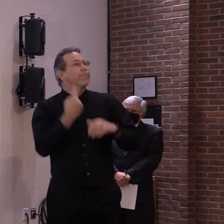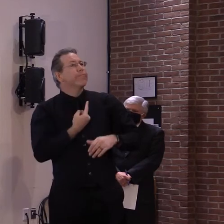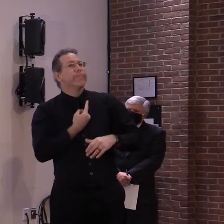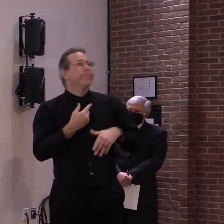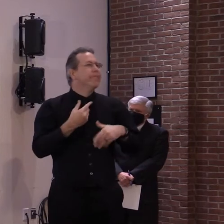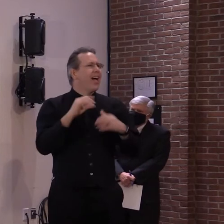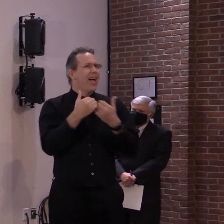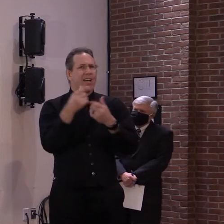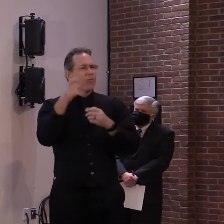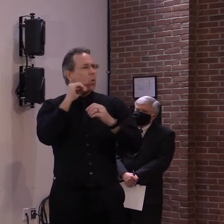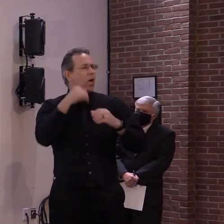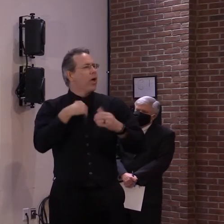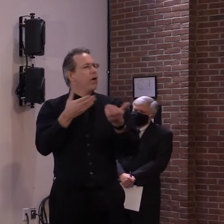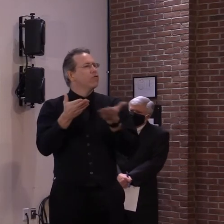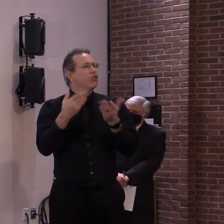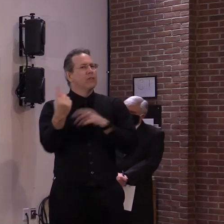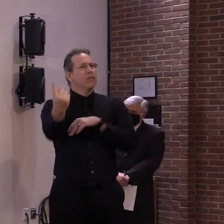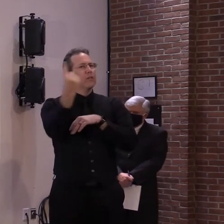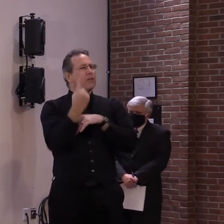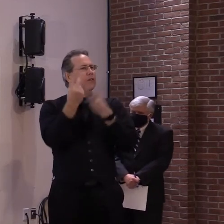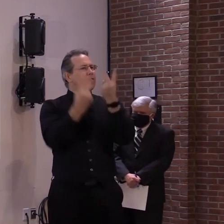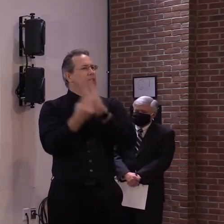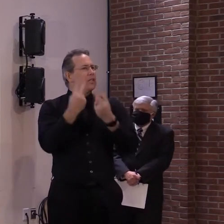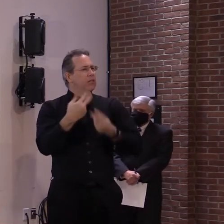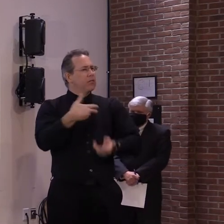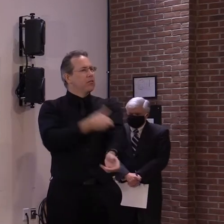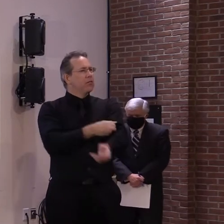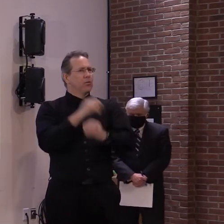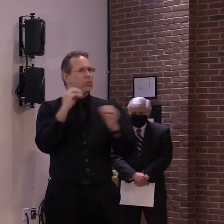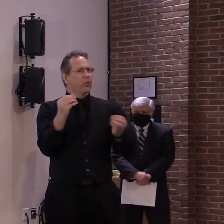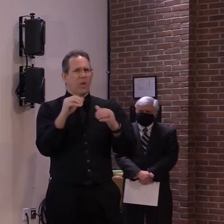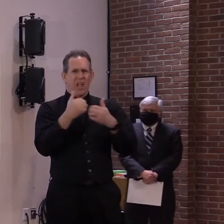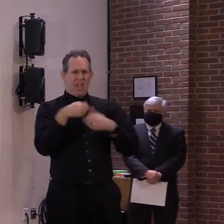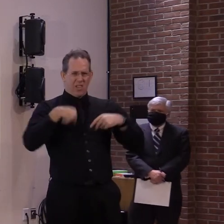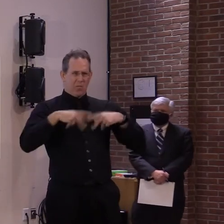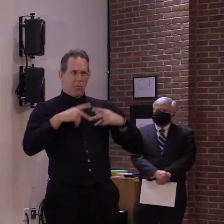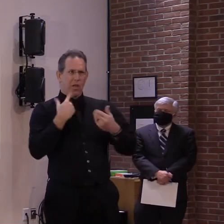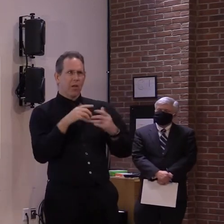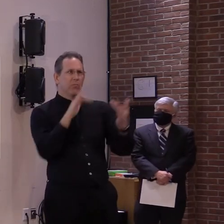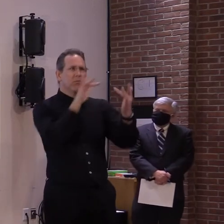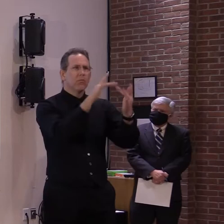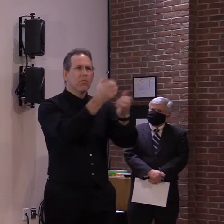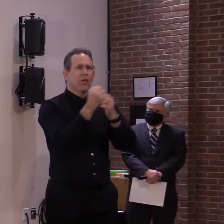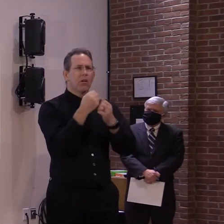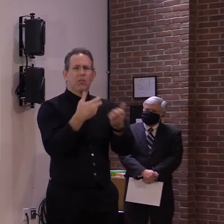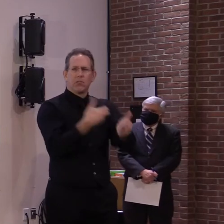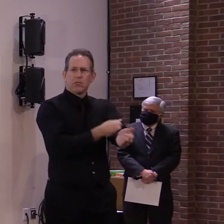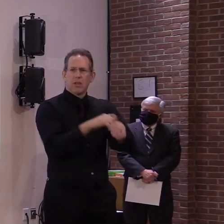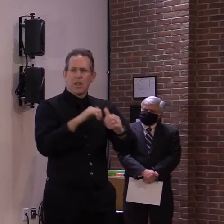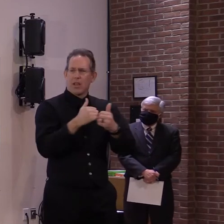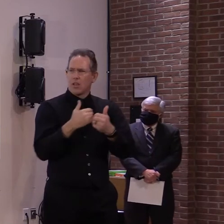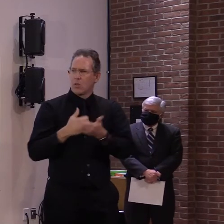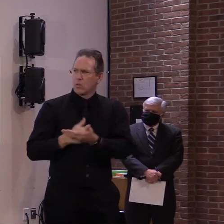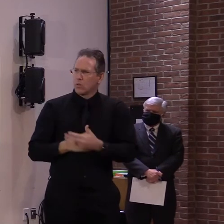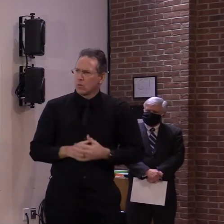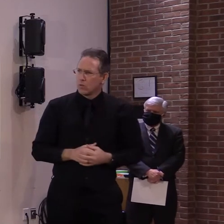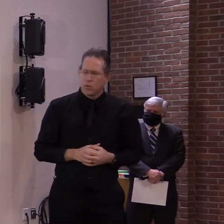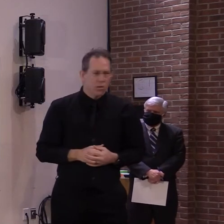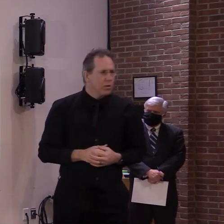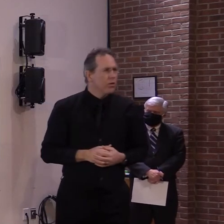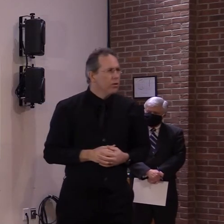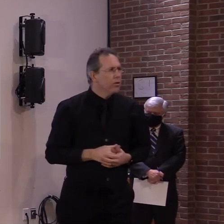vaccine and that they're eligible? Yeah. And we're hoping to have your help, Ed, and the help of the media in describing